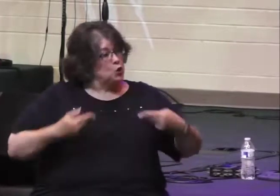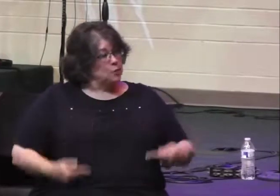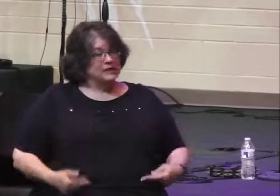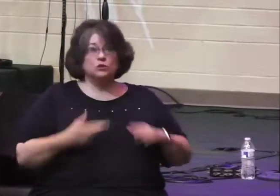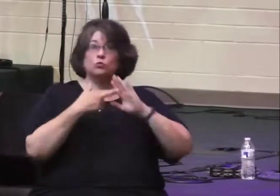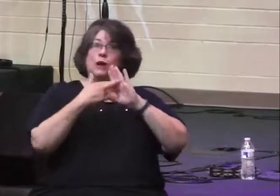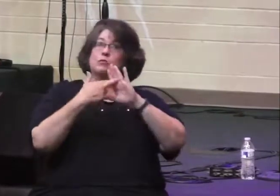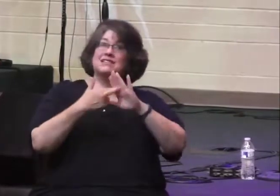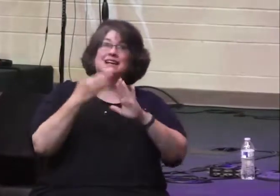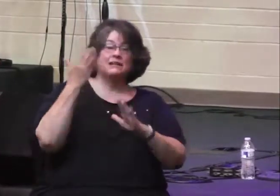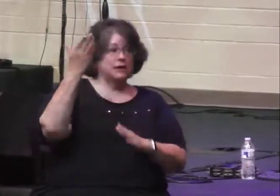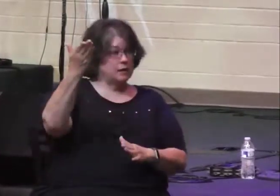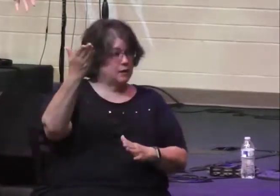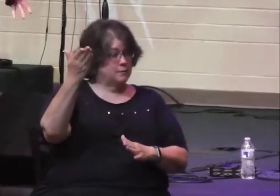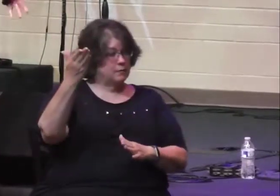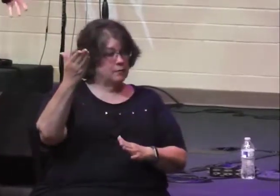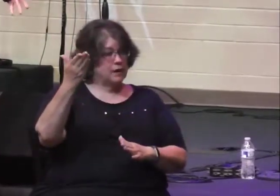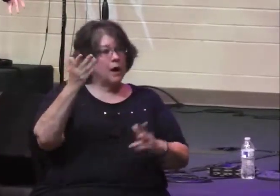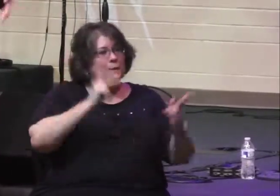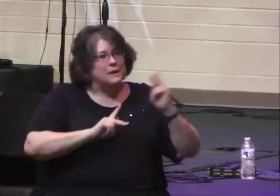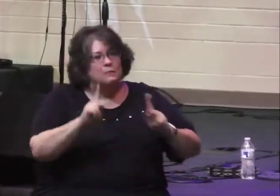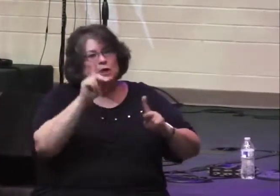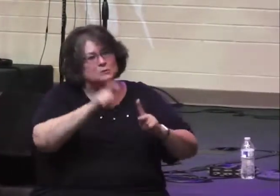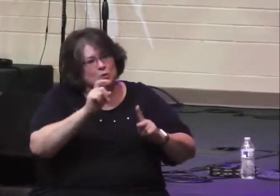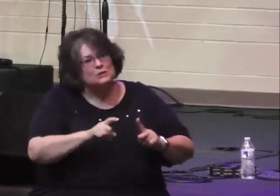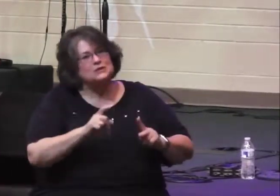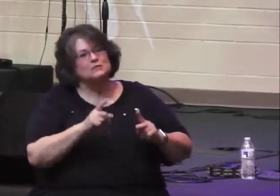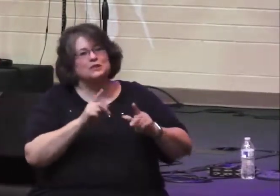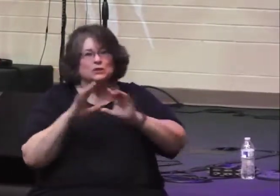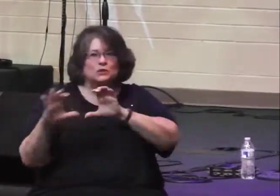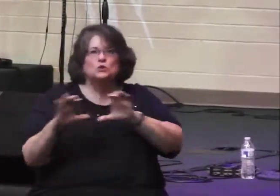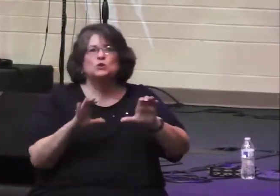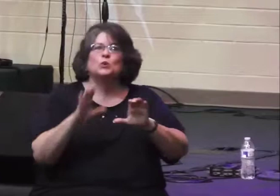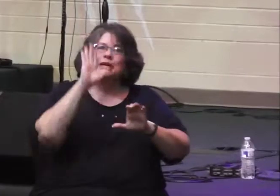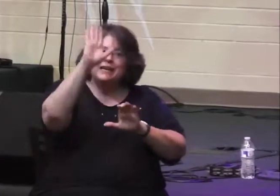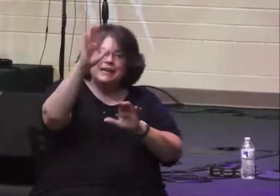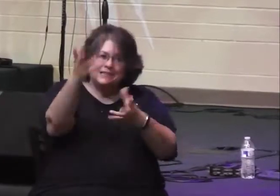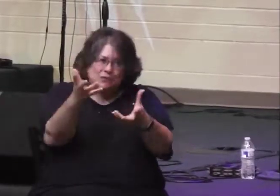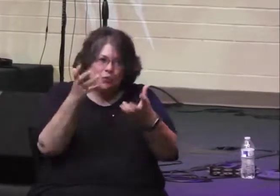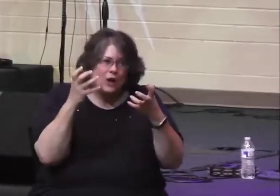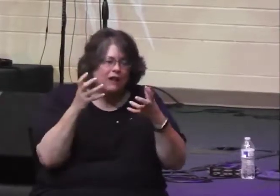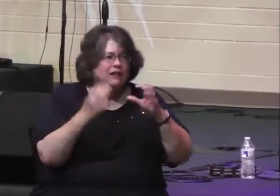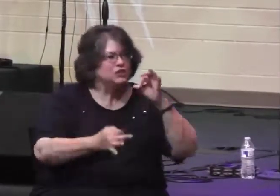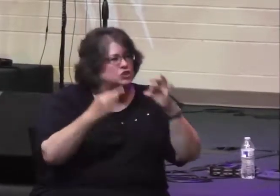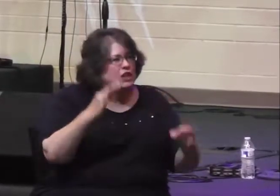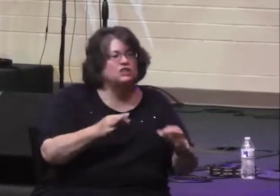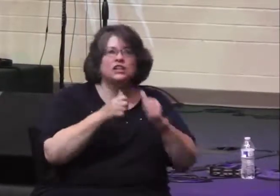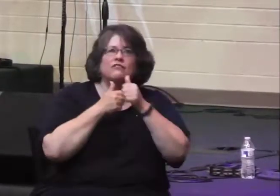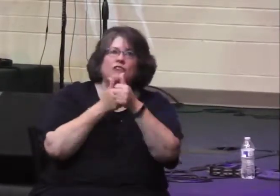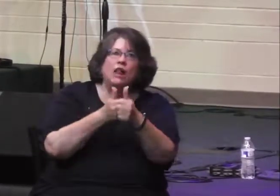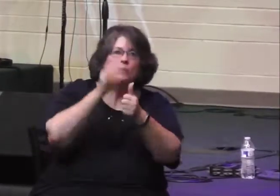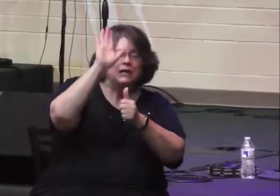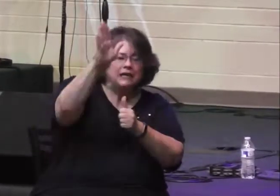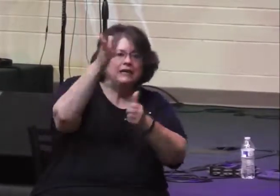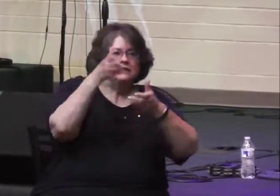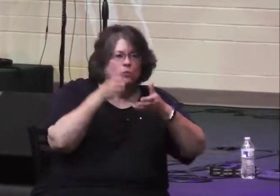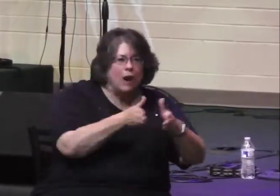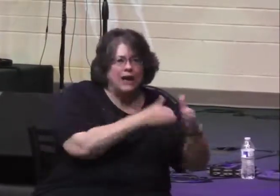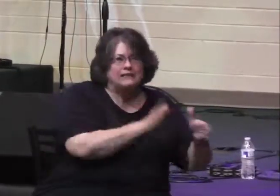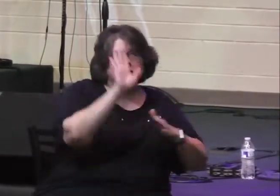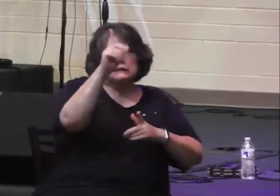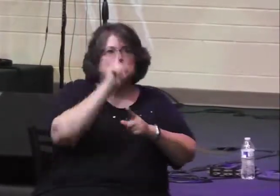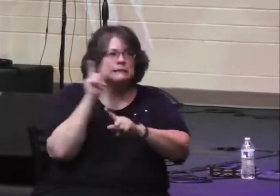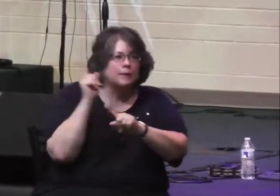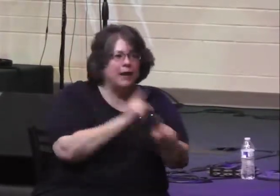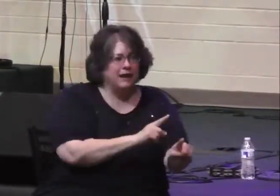be his earthly representatives. In other words, they're supposed to be carrying out God's will and judging according to God's ways and